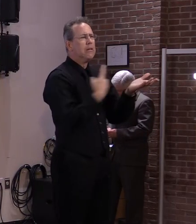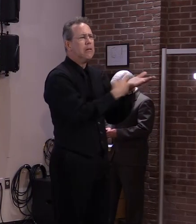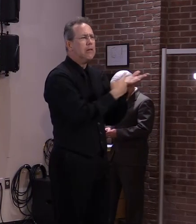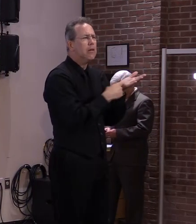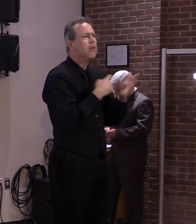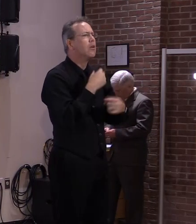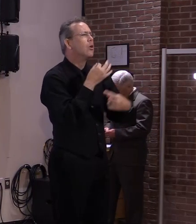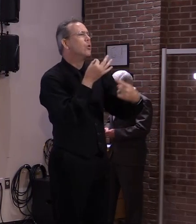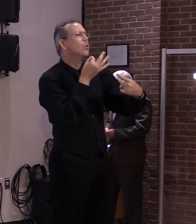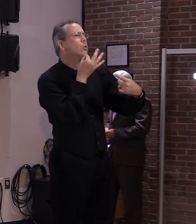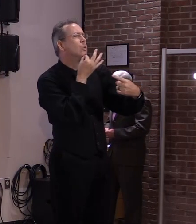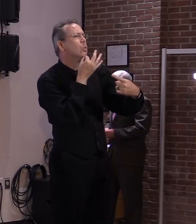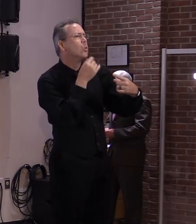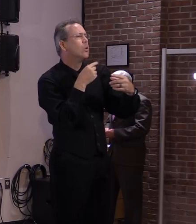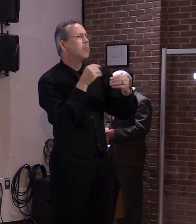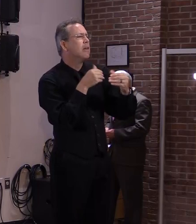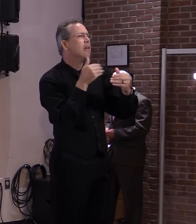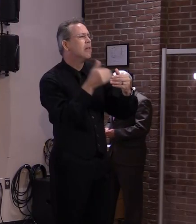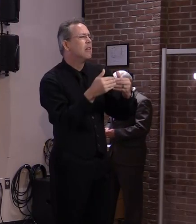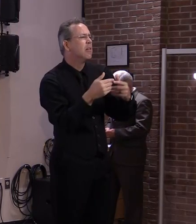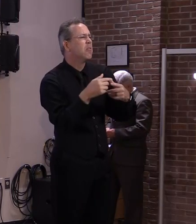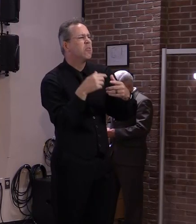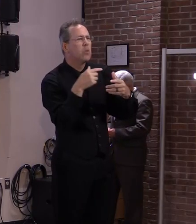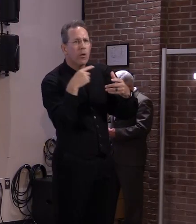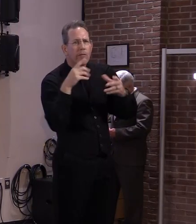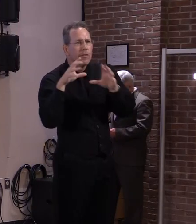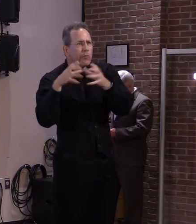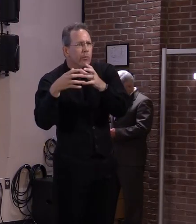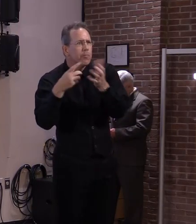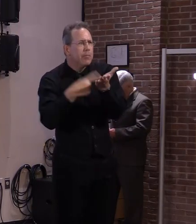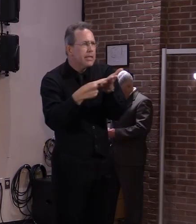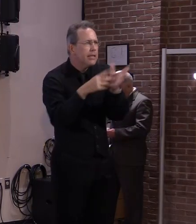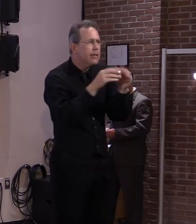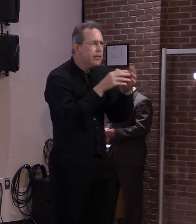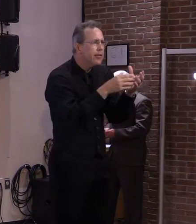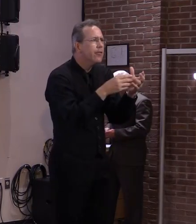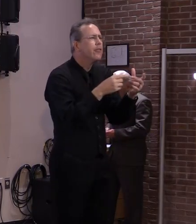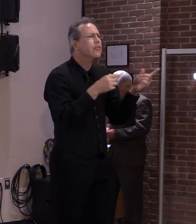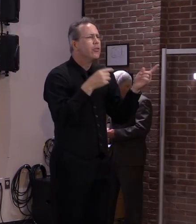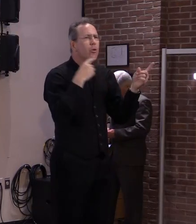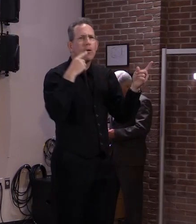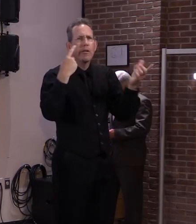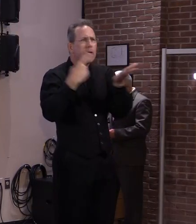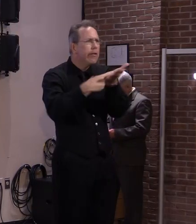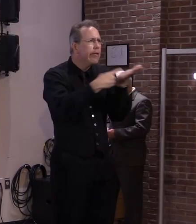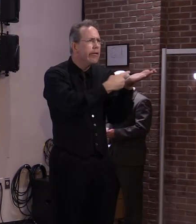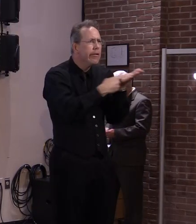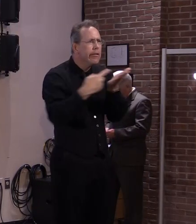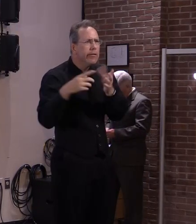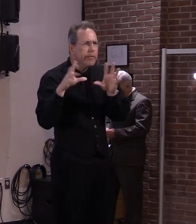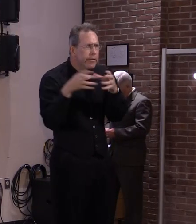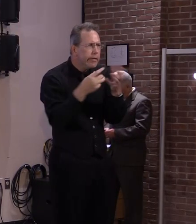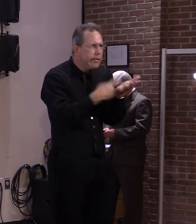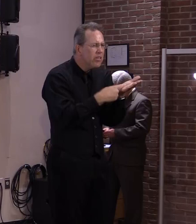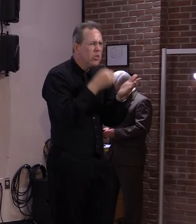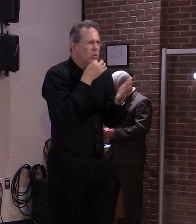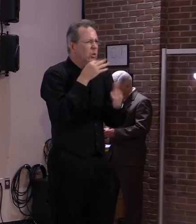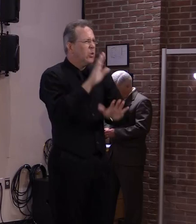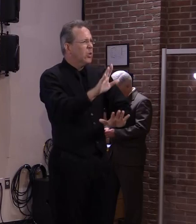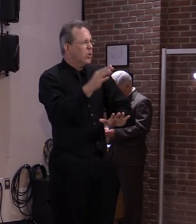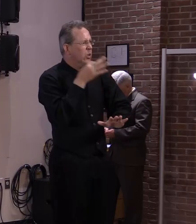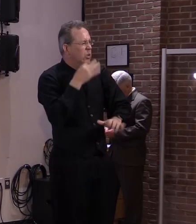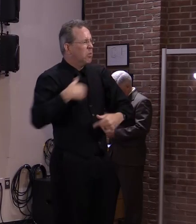officials and U.S. officials to talk about the border reopening. So I'm really hopeful that this will happen